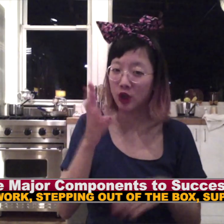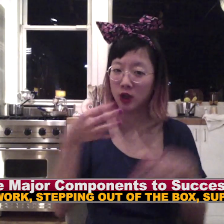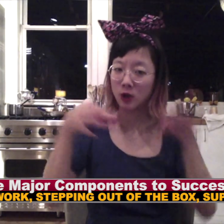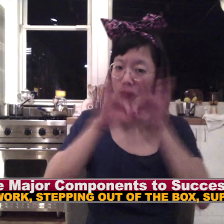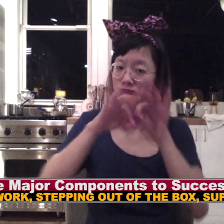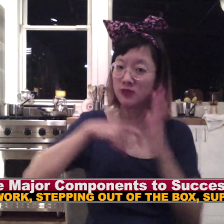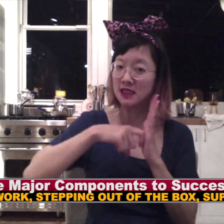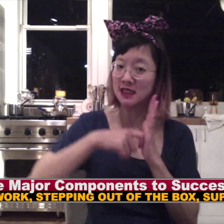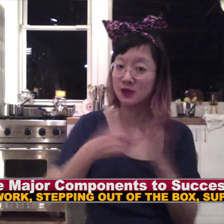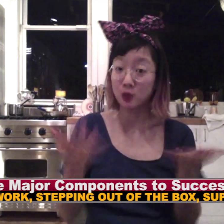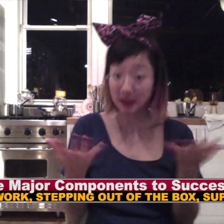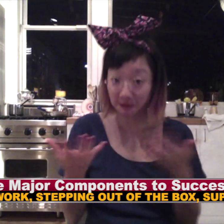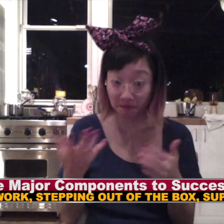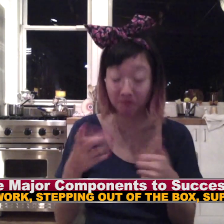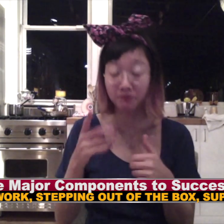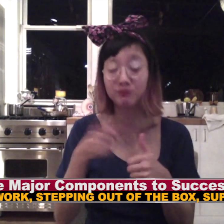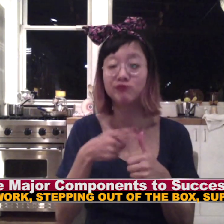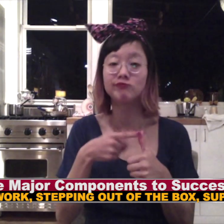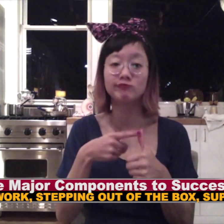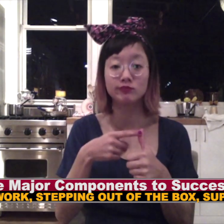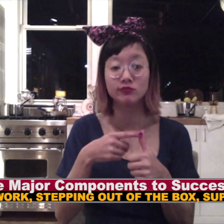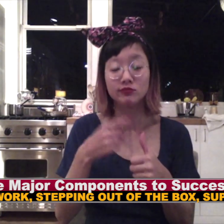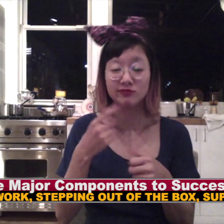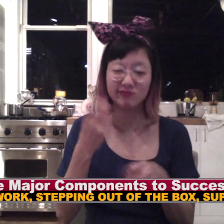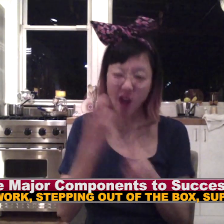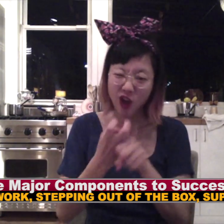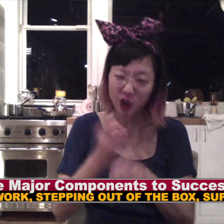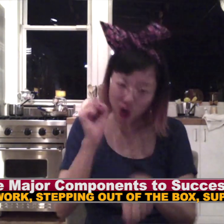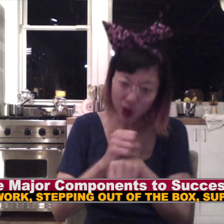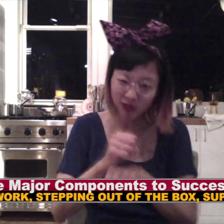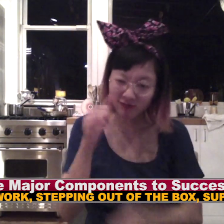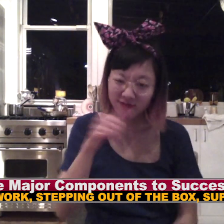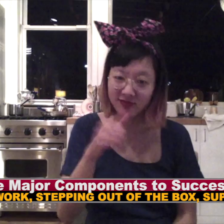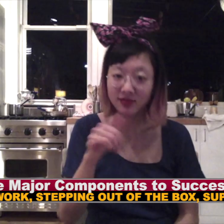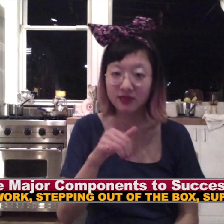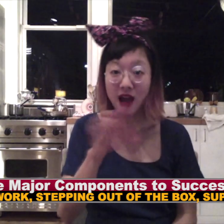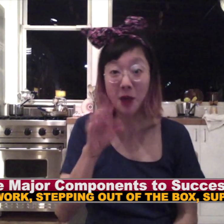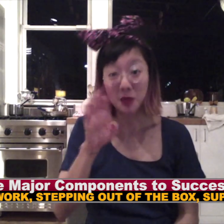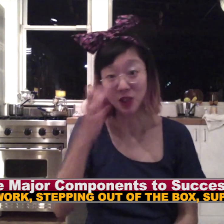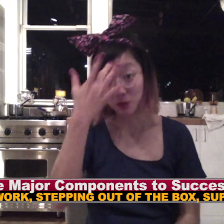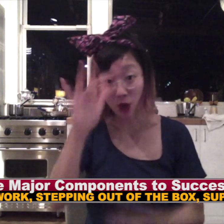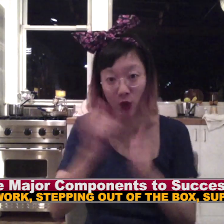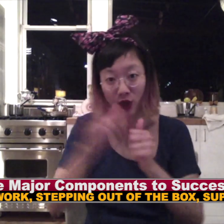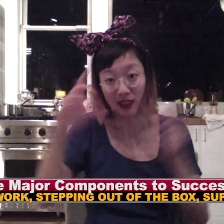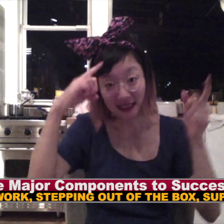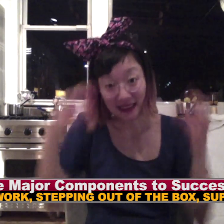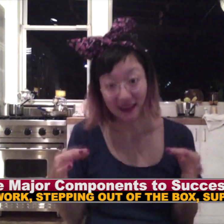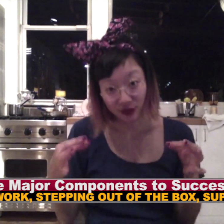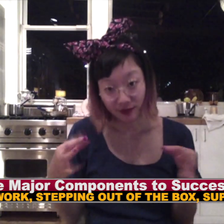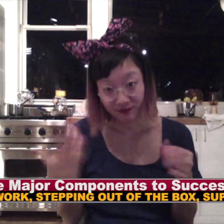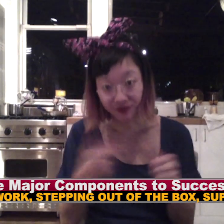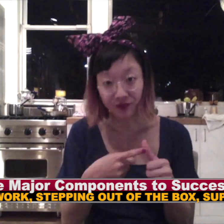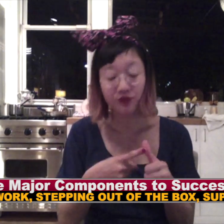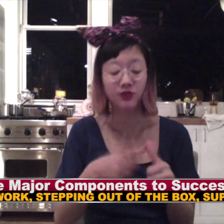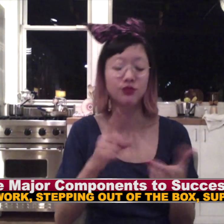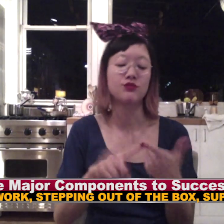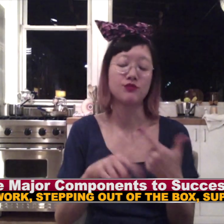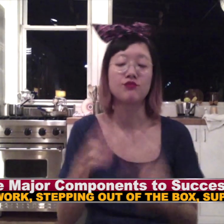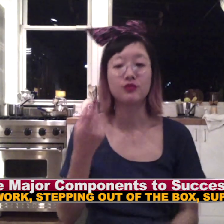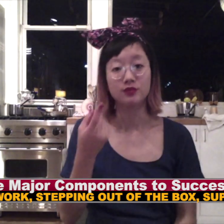I do notice a few key things that have contributed to my success. First of all, I've worked really hard and I feel